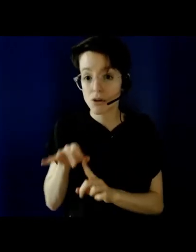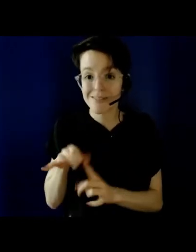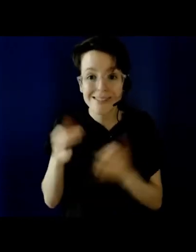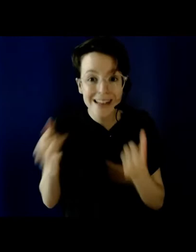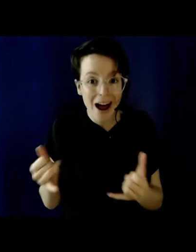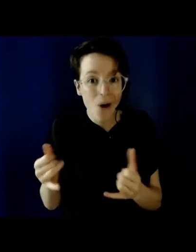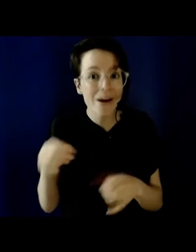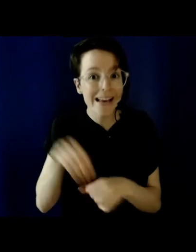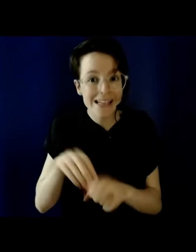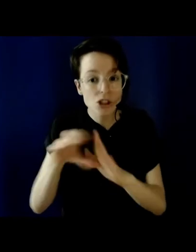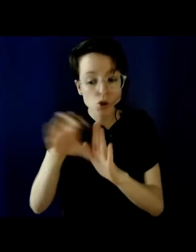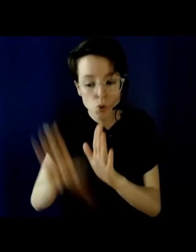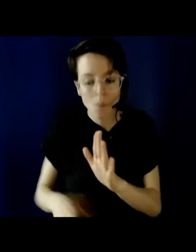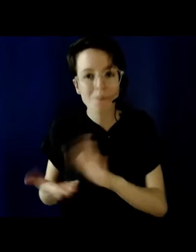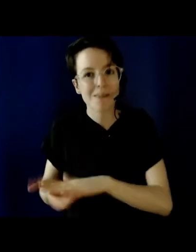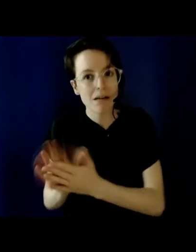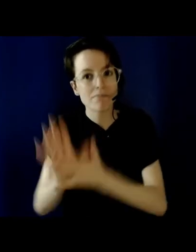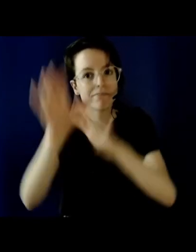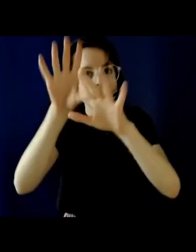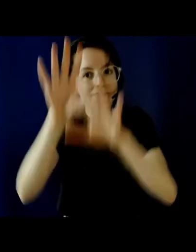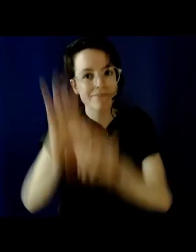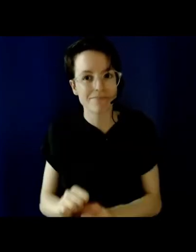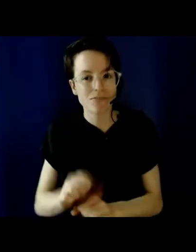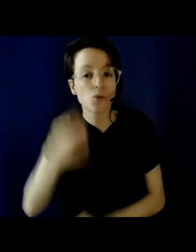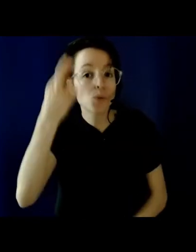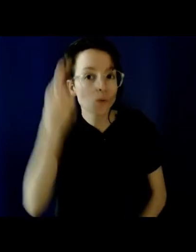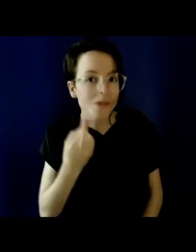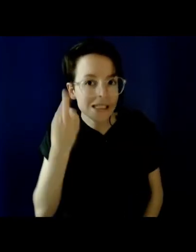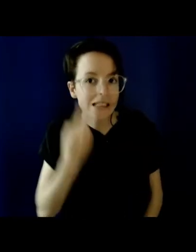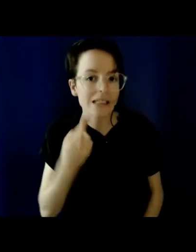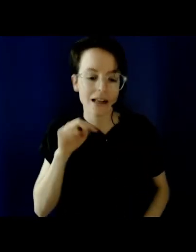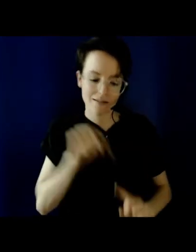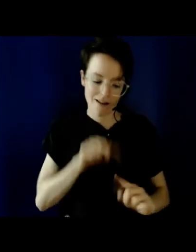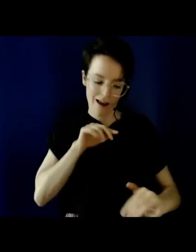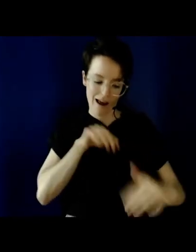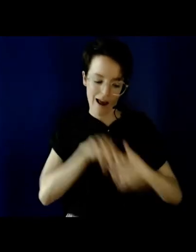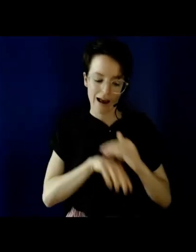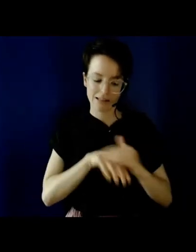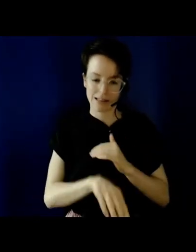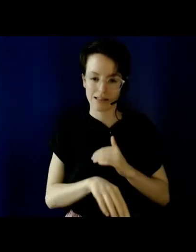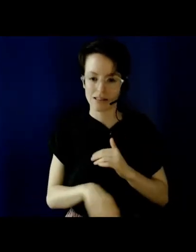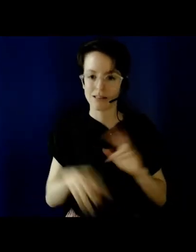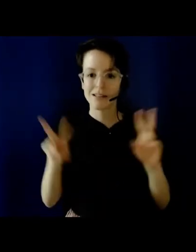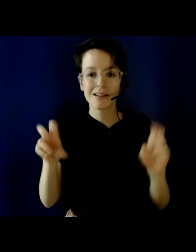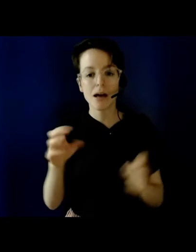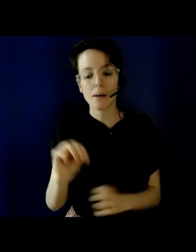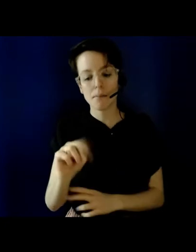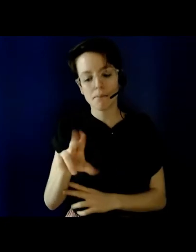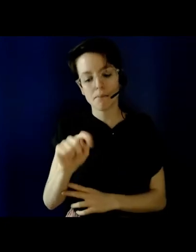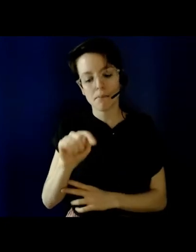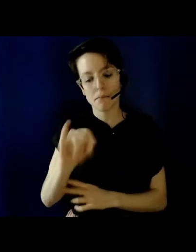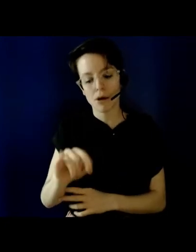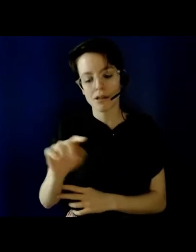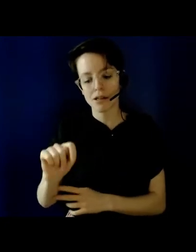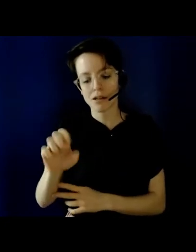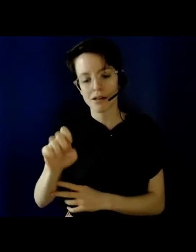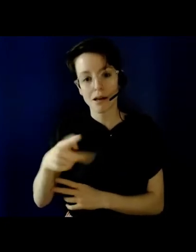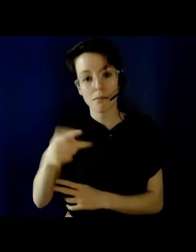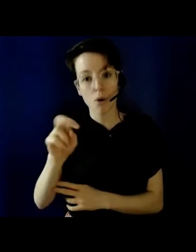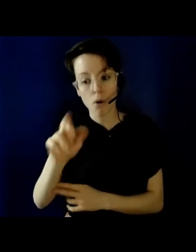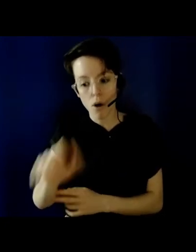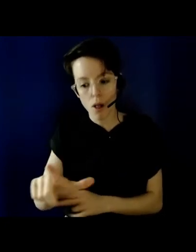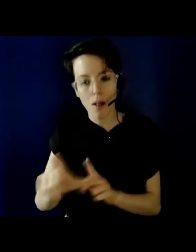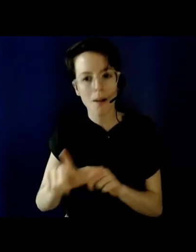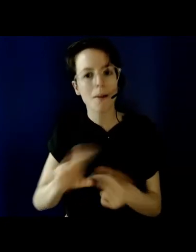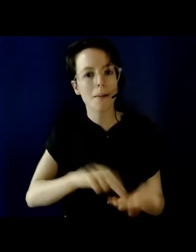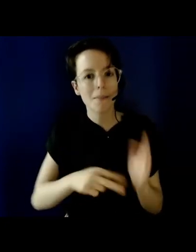But we do this with accessibility in mind. So by multi-temporal, we mean that not all the communication takes place within the